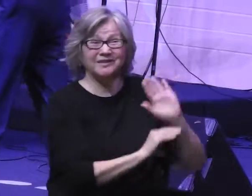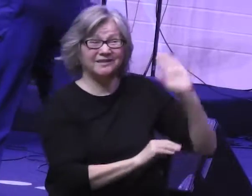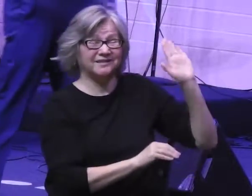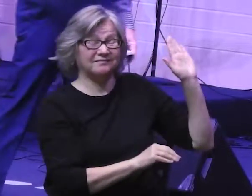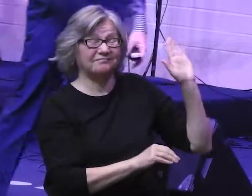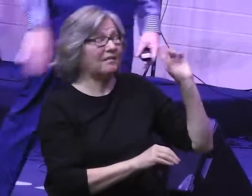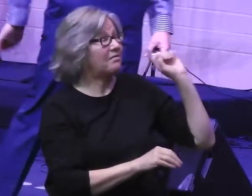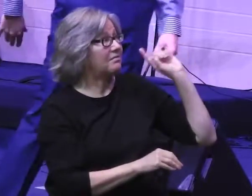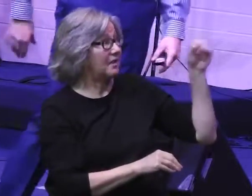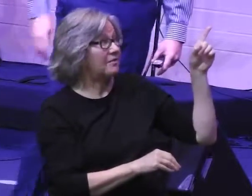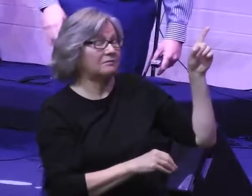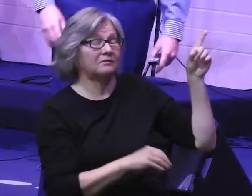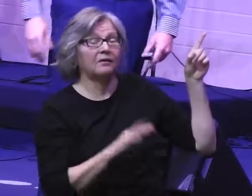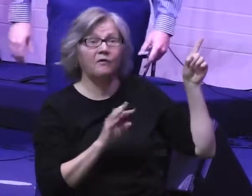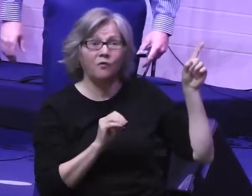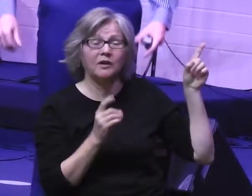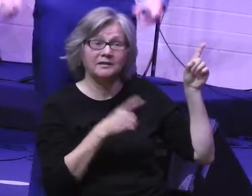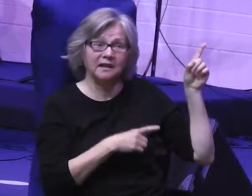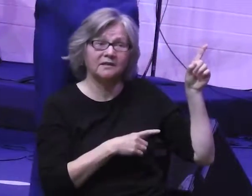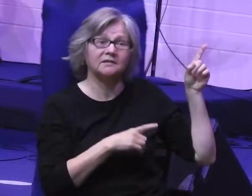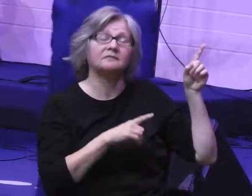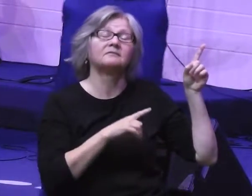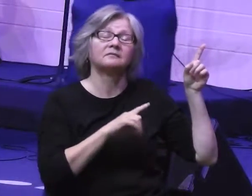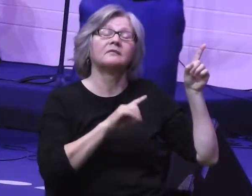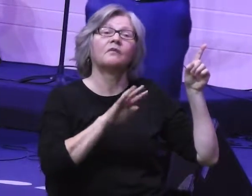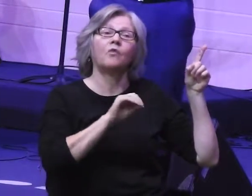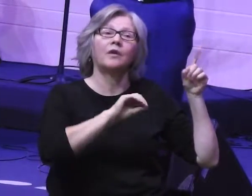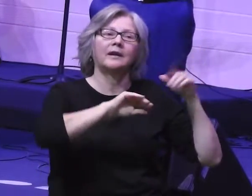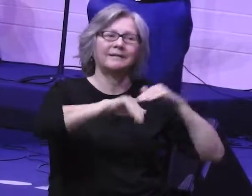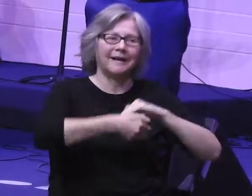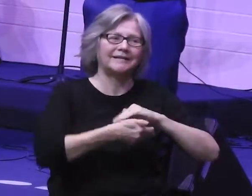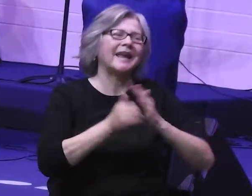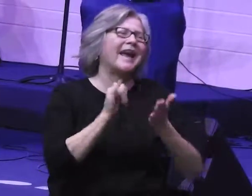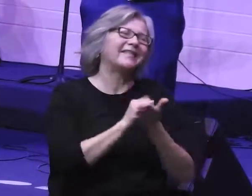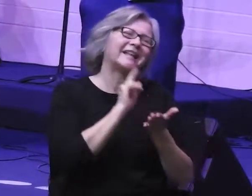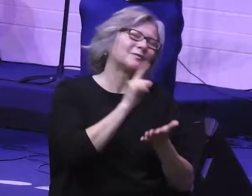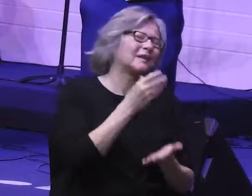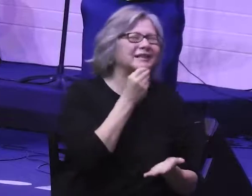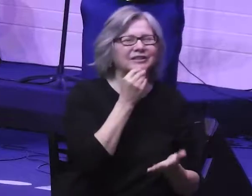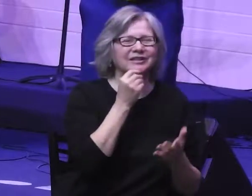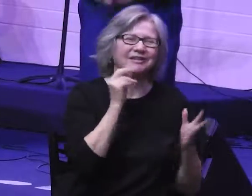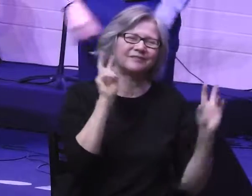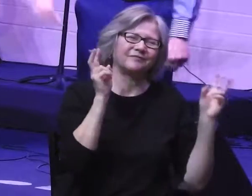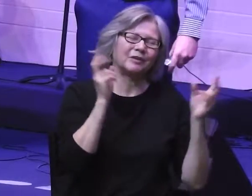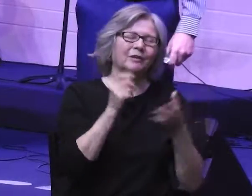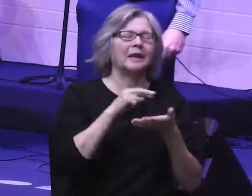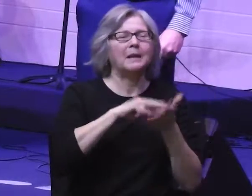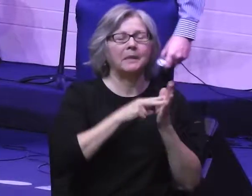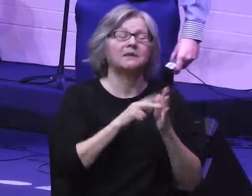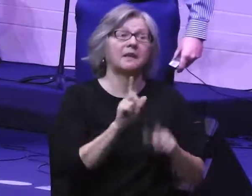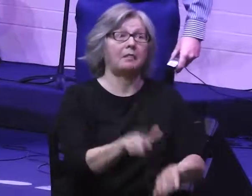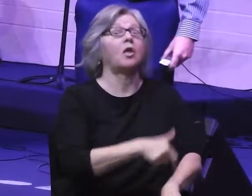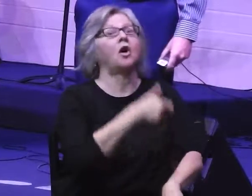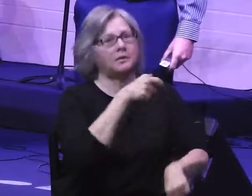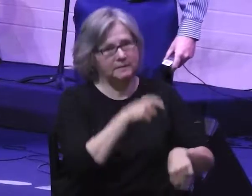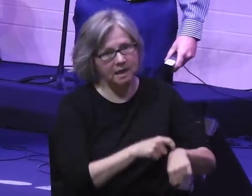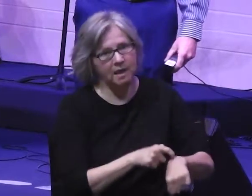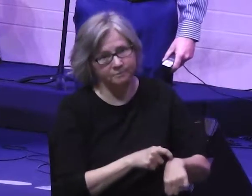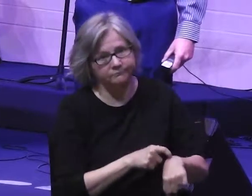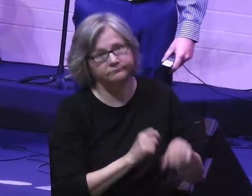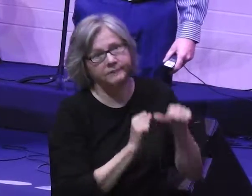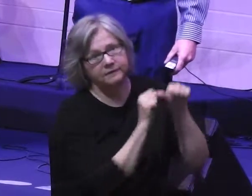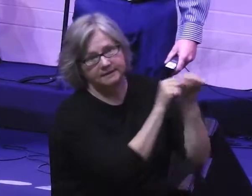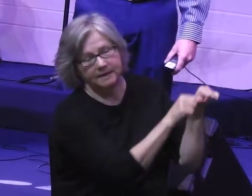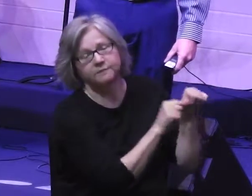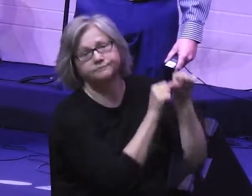was up on the mountain for 40 days and 40 nights, and this is actually just a Hebrew figure of speech that means a very